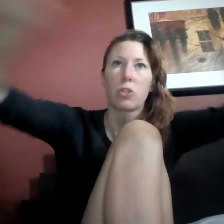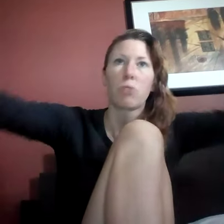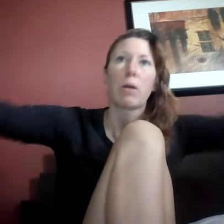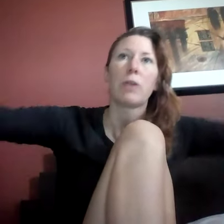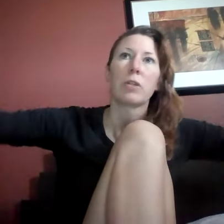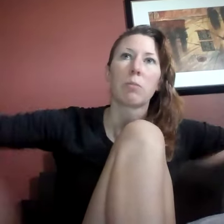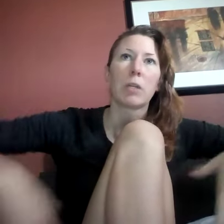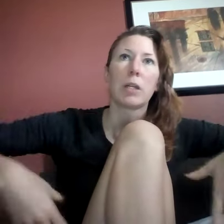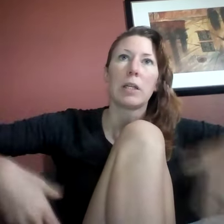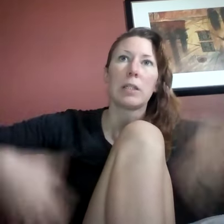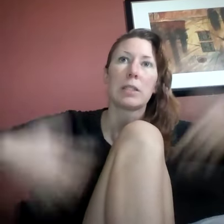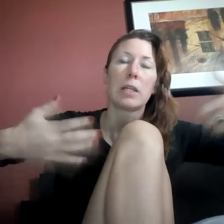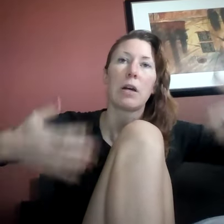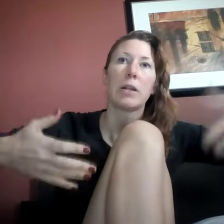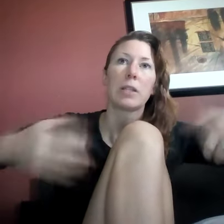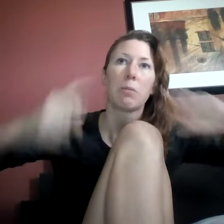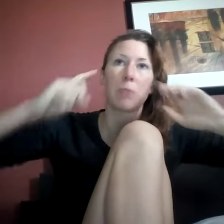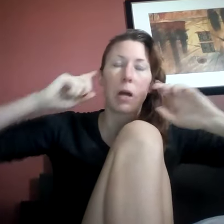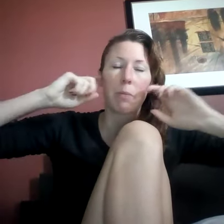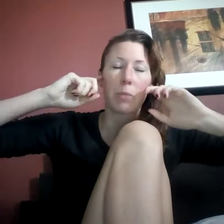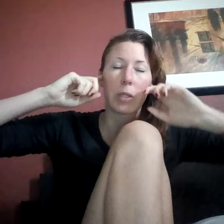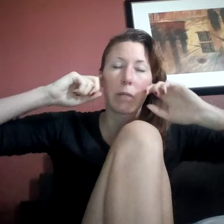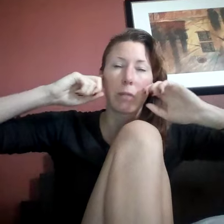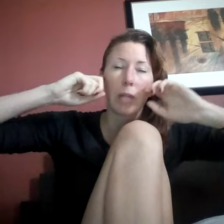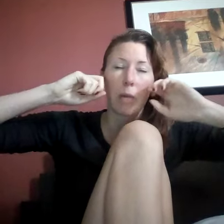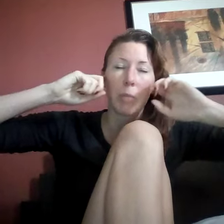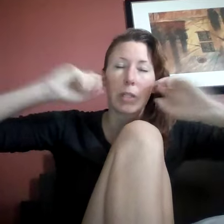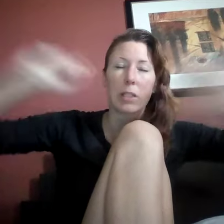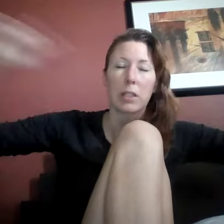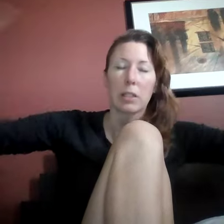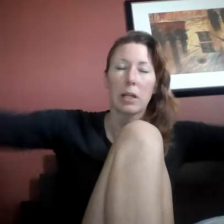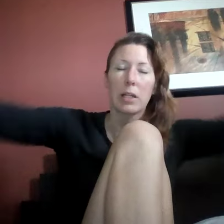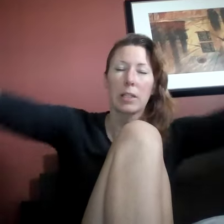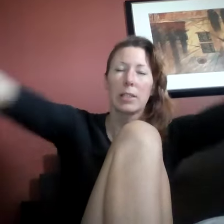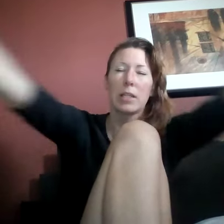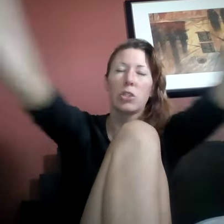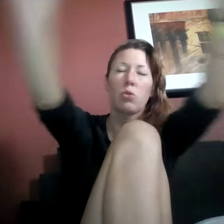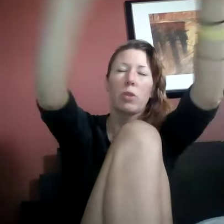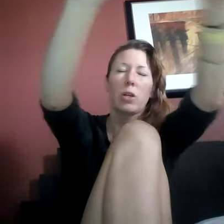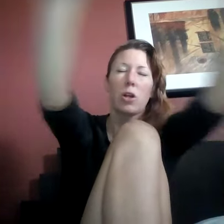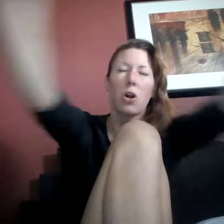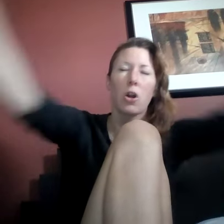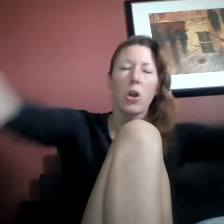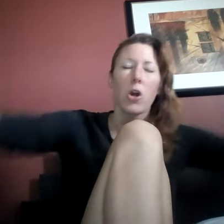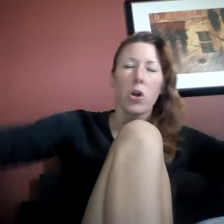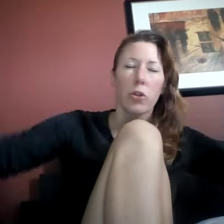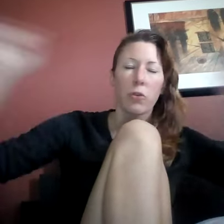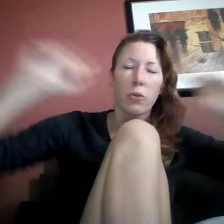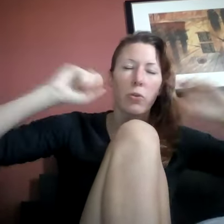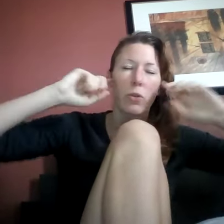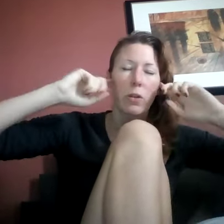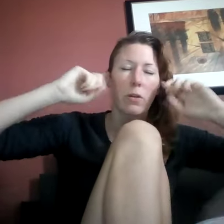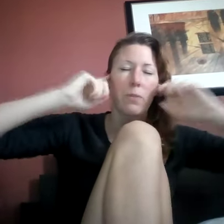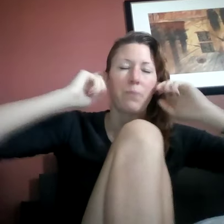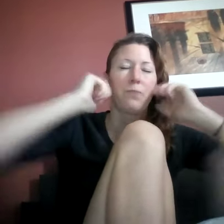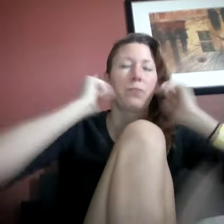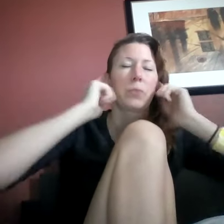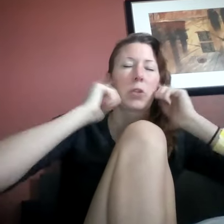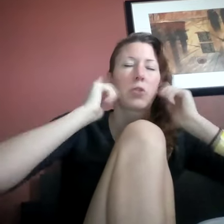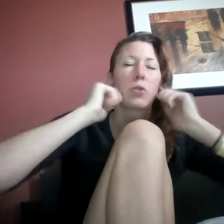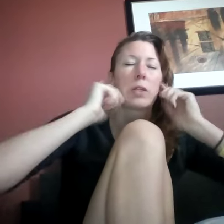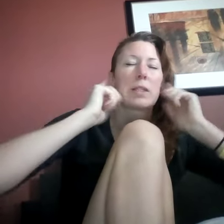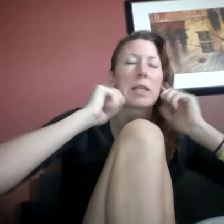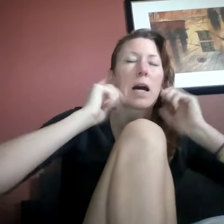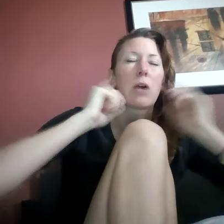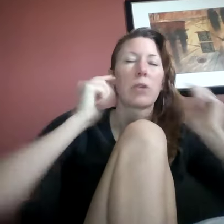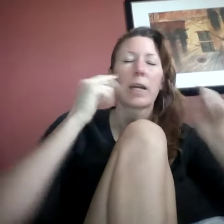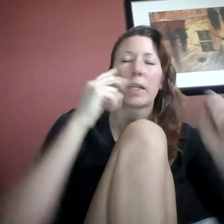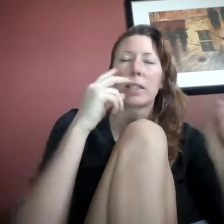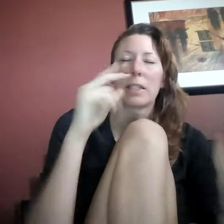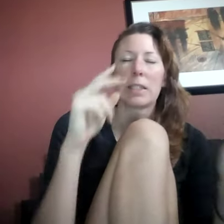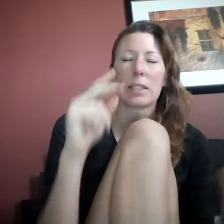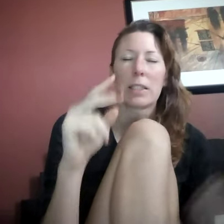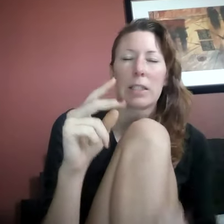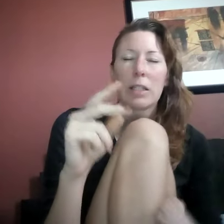surrounding me in a seance. I'm, I'm believing that because I can kind of sense where they are through the, through the sound. I didn't see